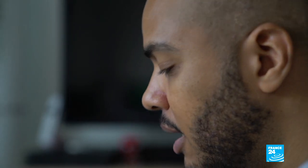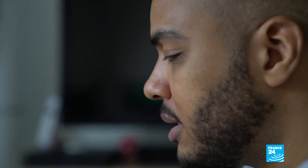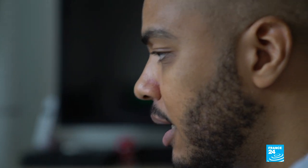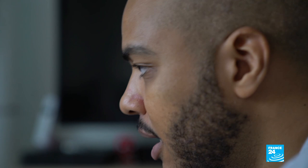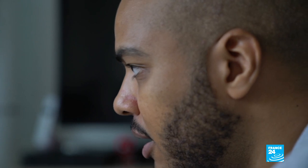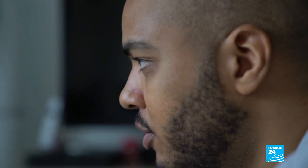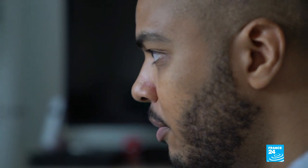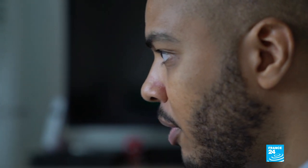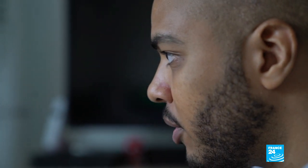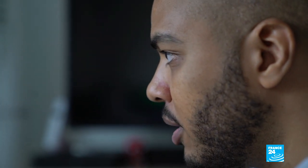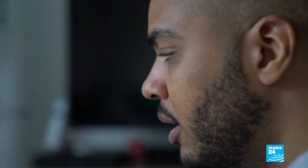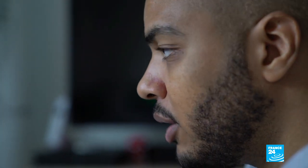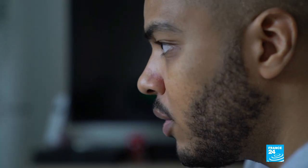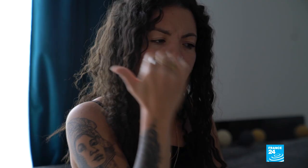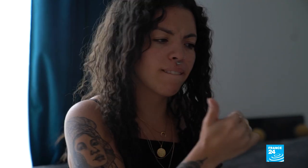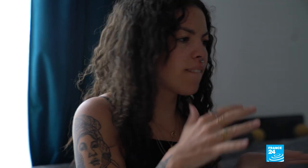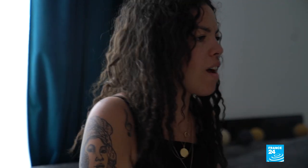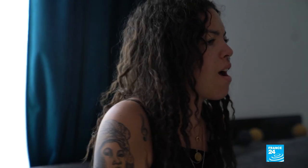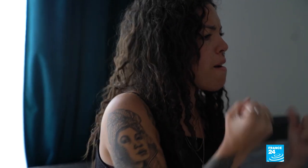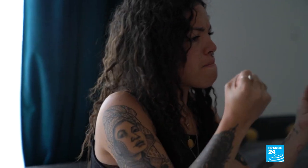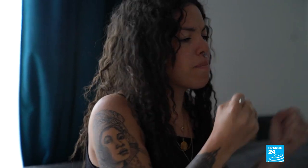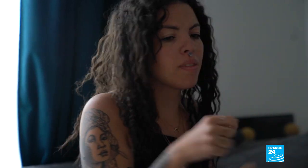movements and the look in the person's eyes are just as important.